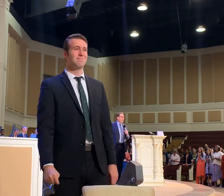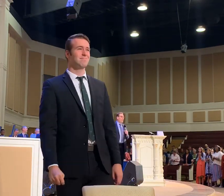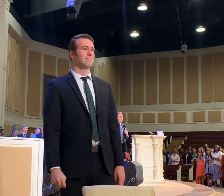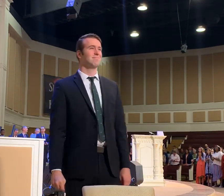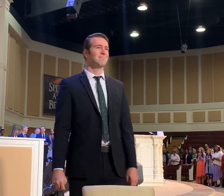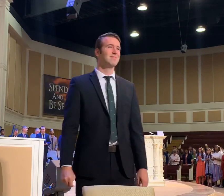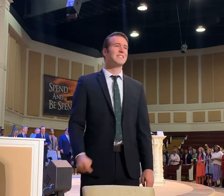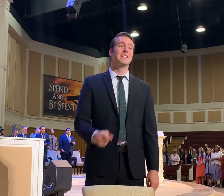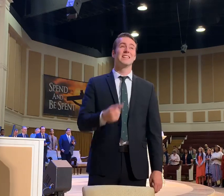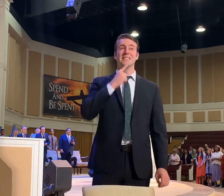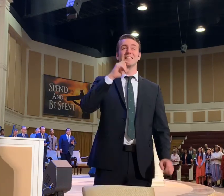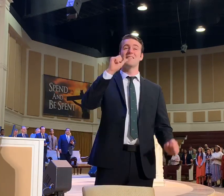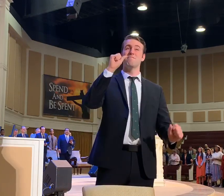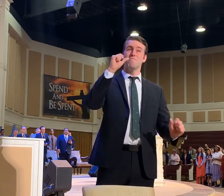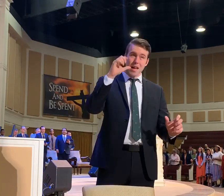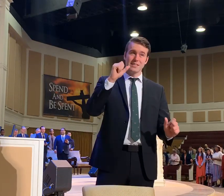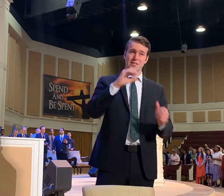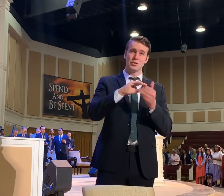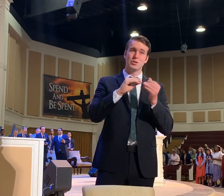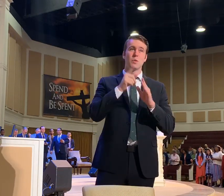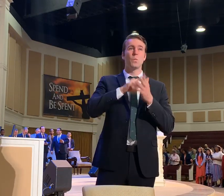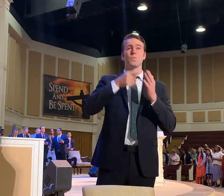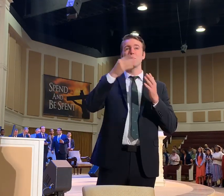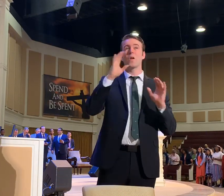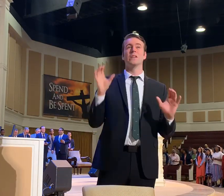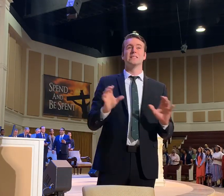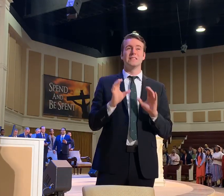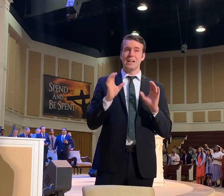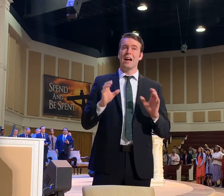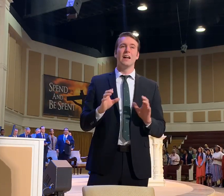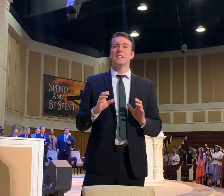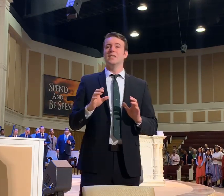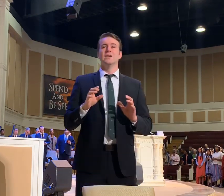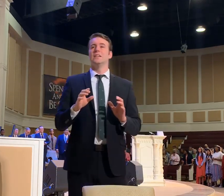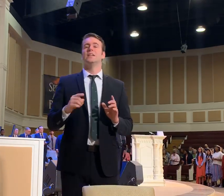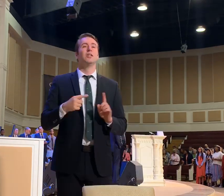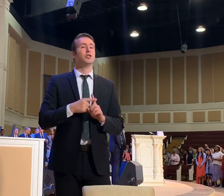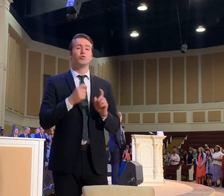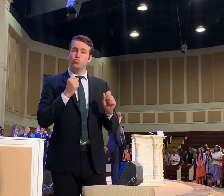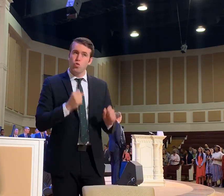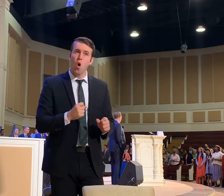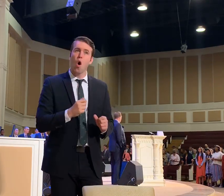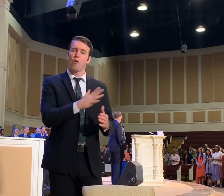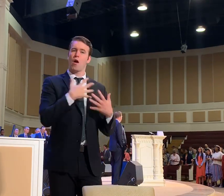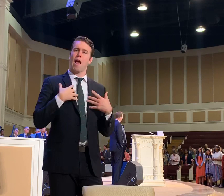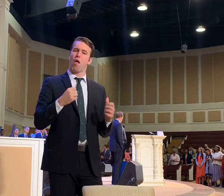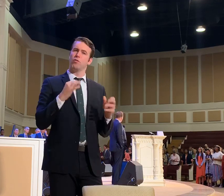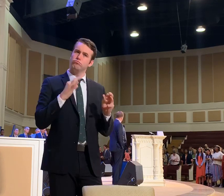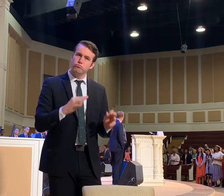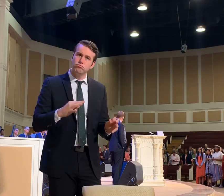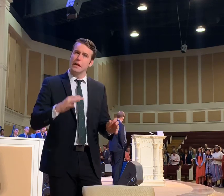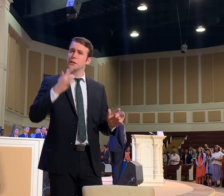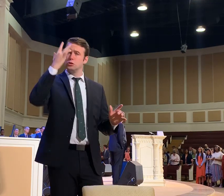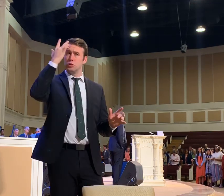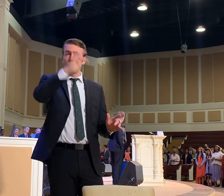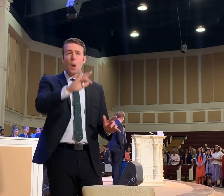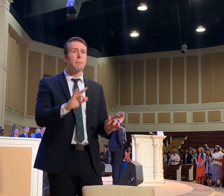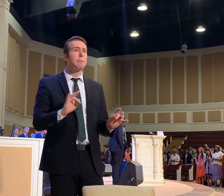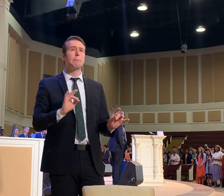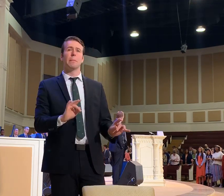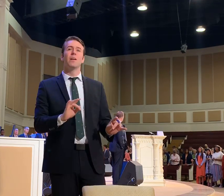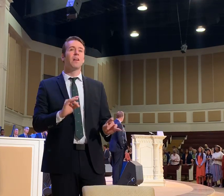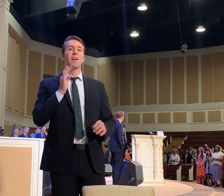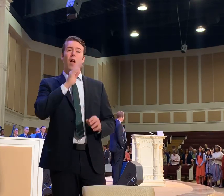It's really, it's an amazing story what God has done. And they're strong in their health and sharp as they've ever been.